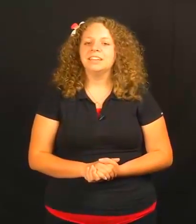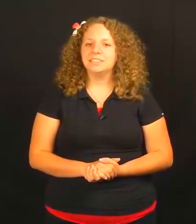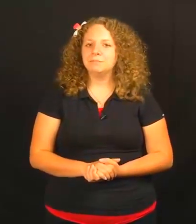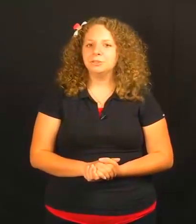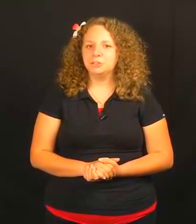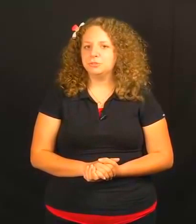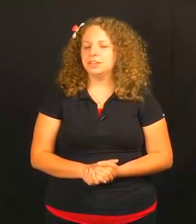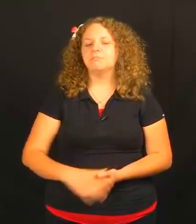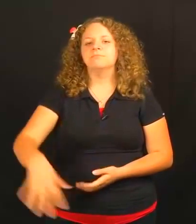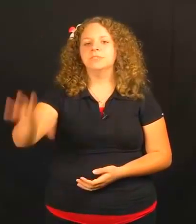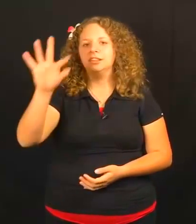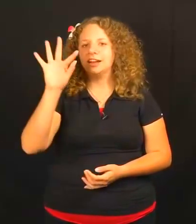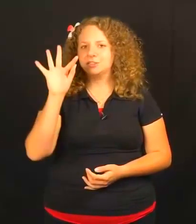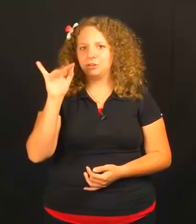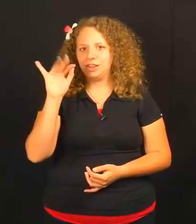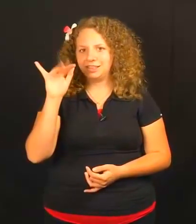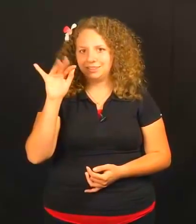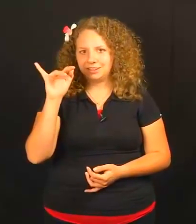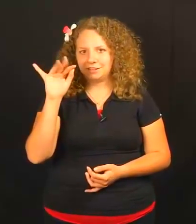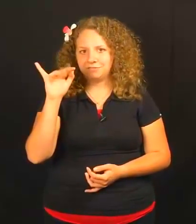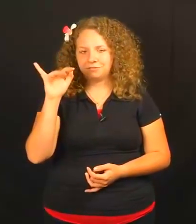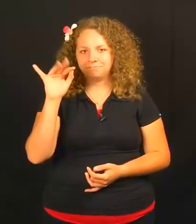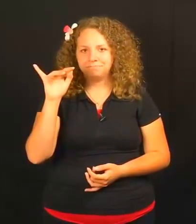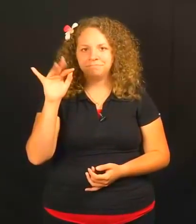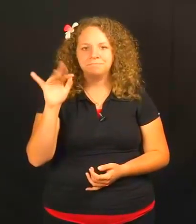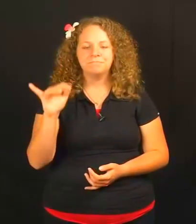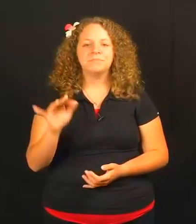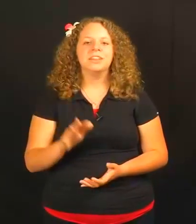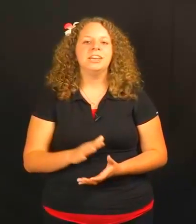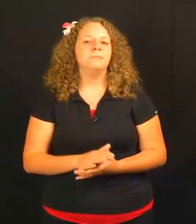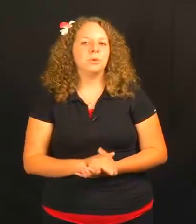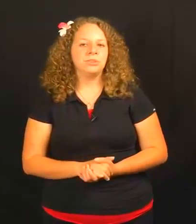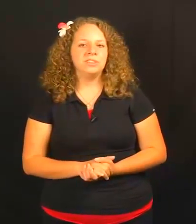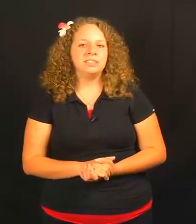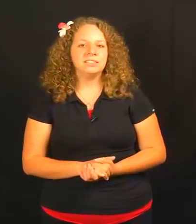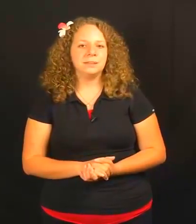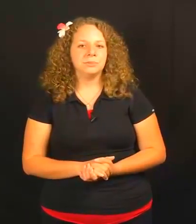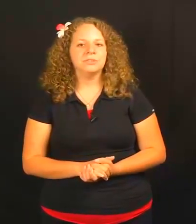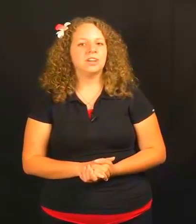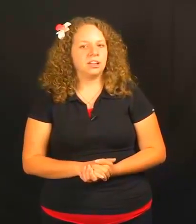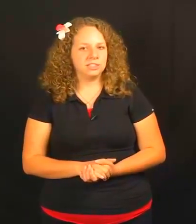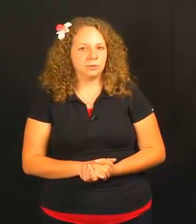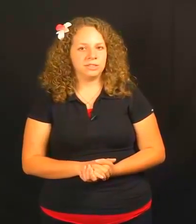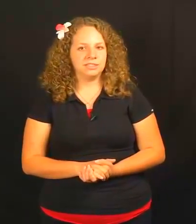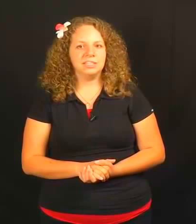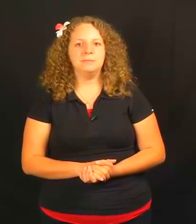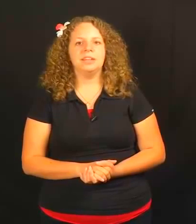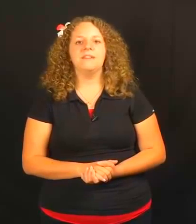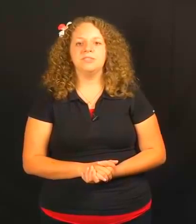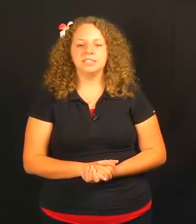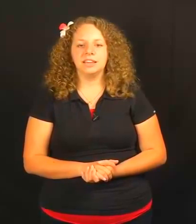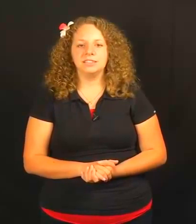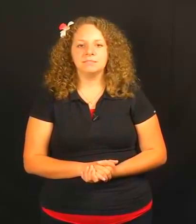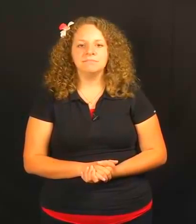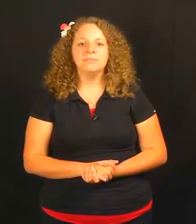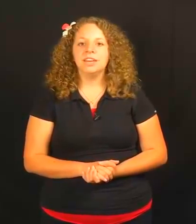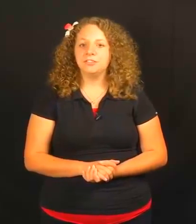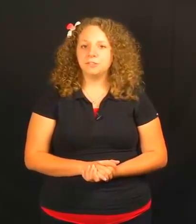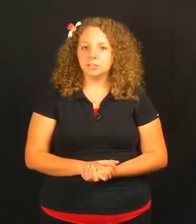EXAMPLES USING THE LEXICALIZED IF. In both of these examples, the consequence is being emphasized, and the first